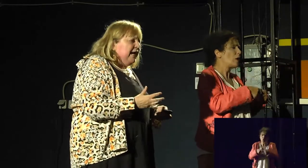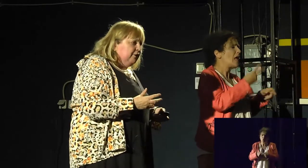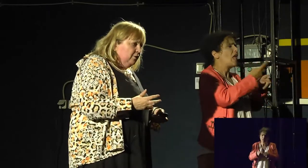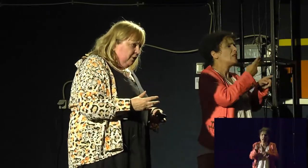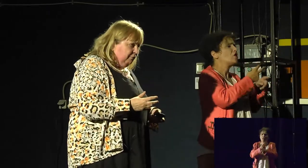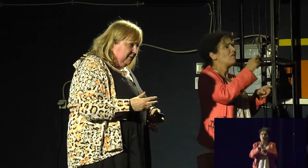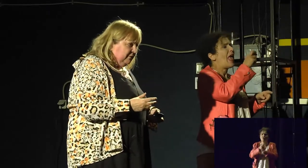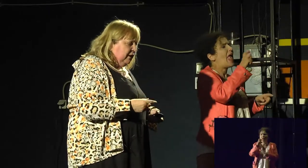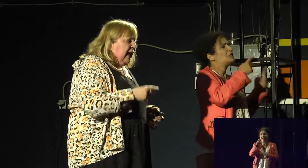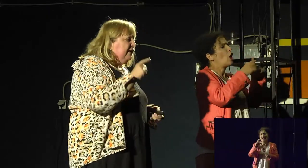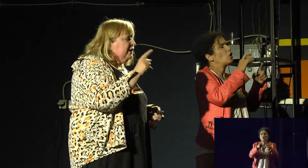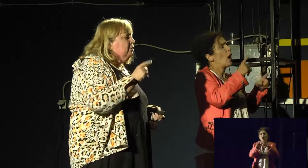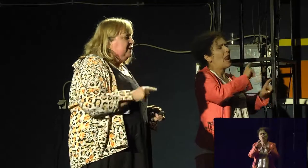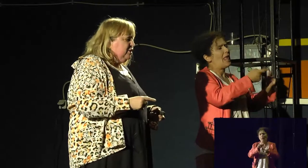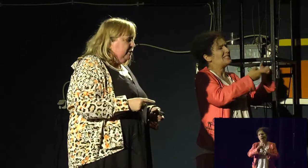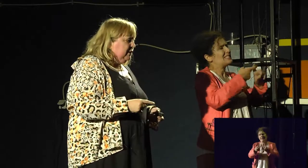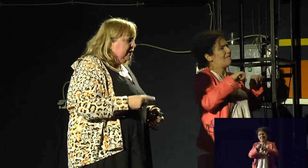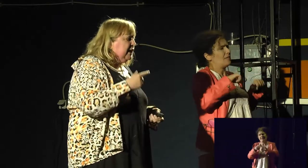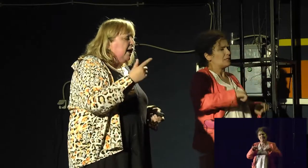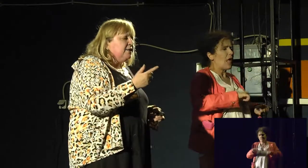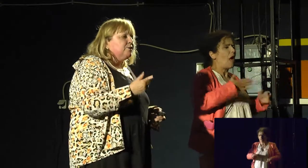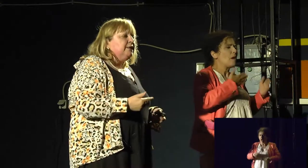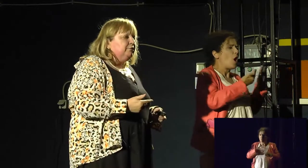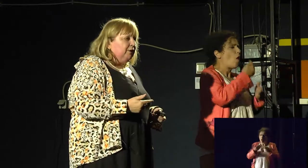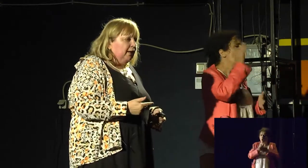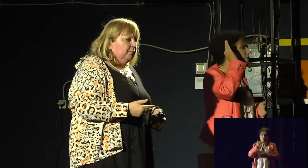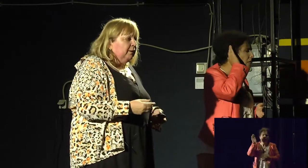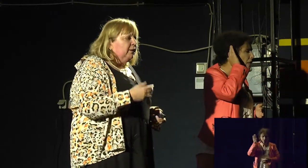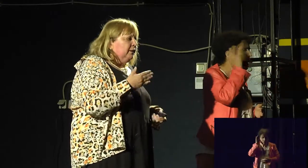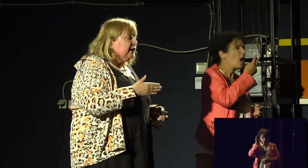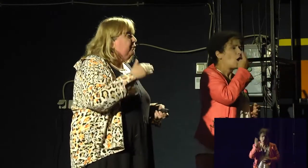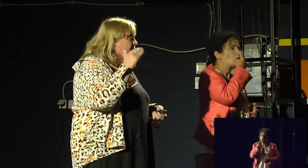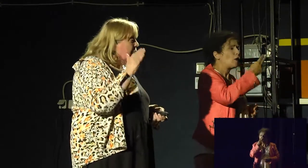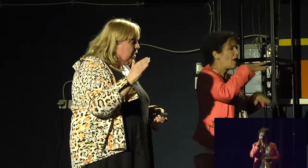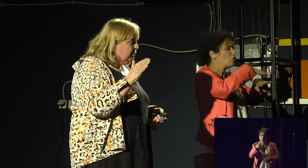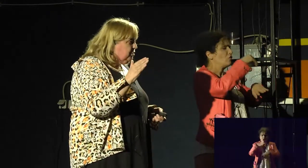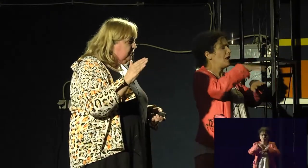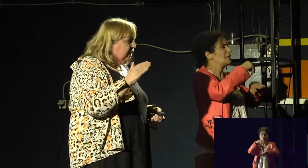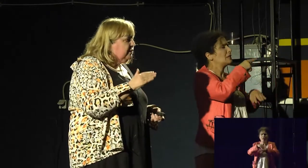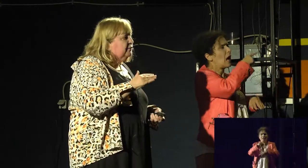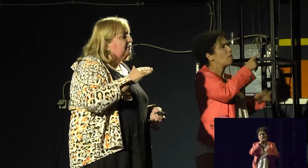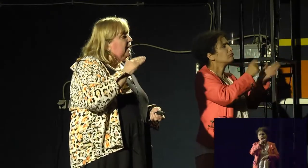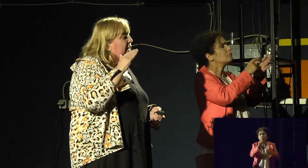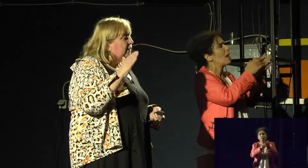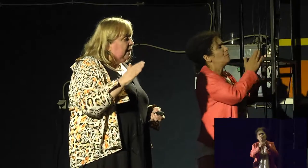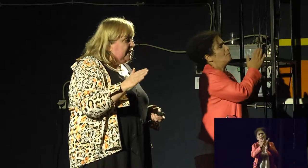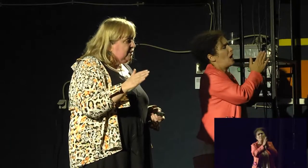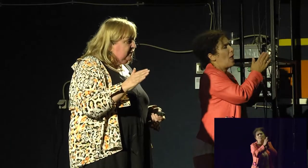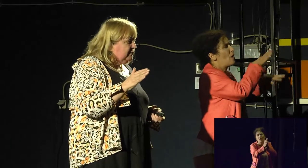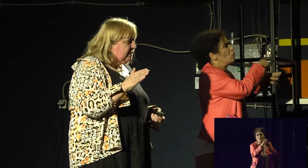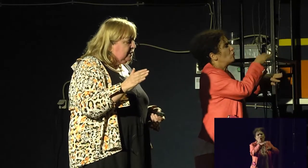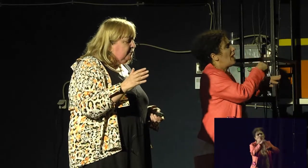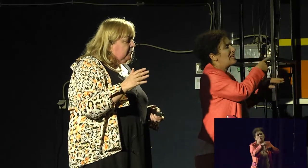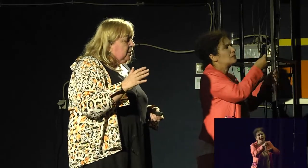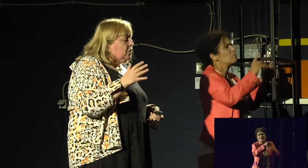you had a very young government, and they looked at Sweden, and they asked Sweden for help. They had a very high abortion rate and a very high